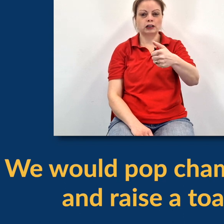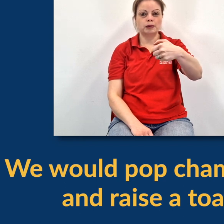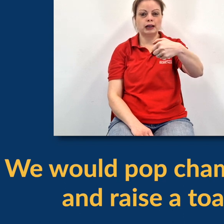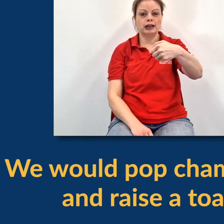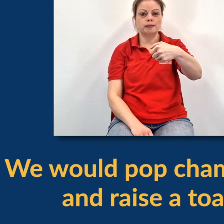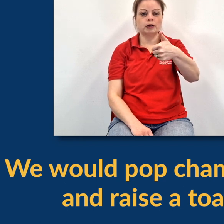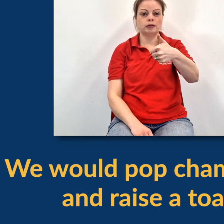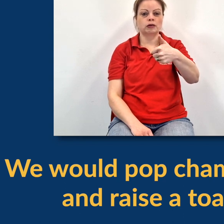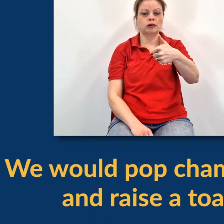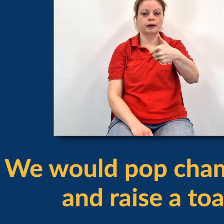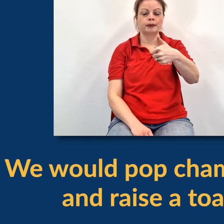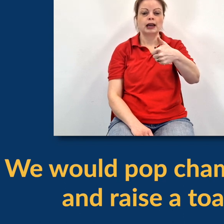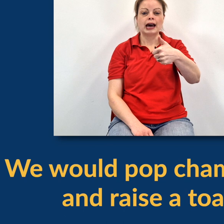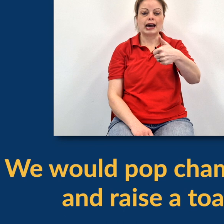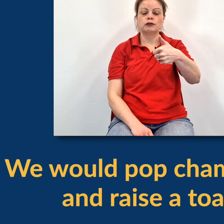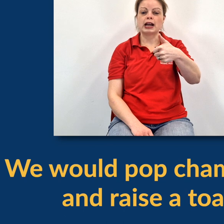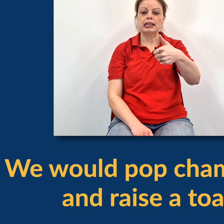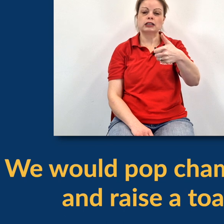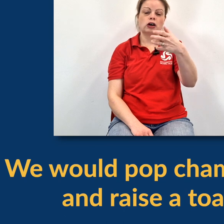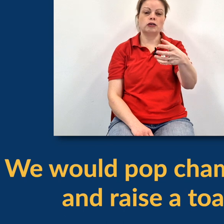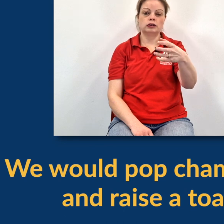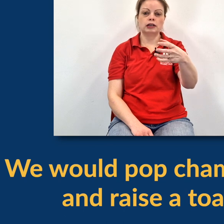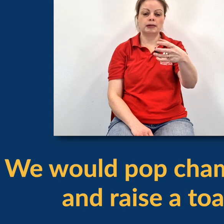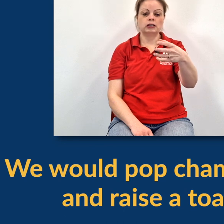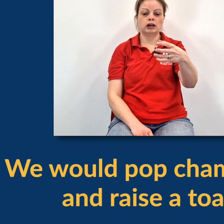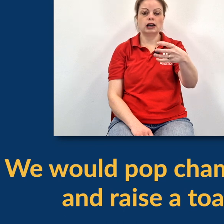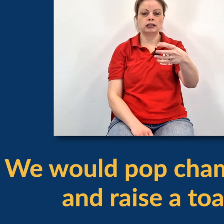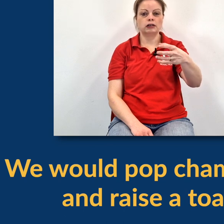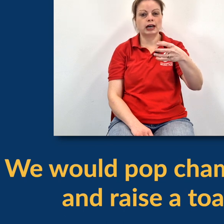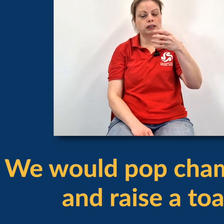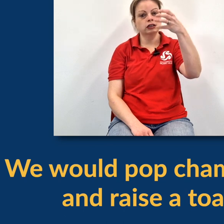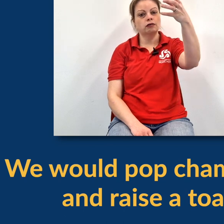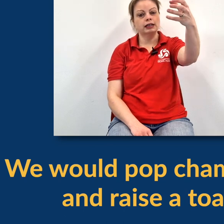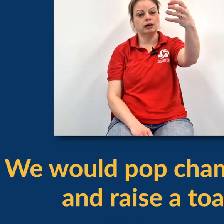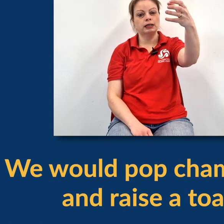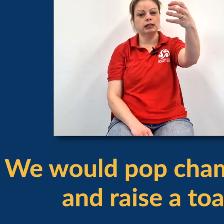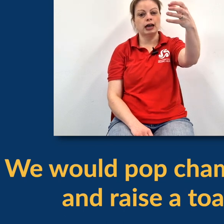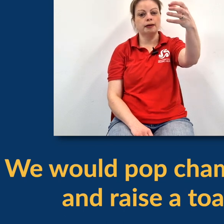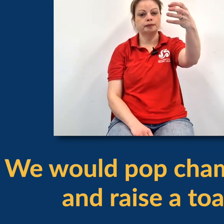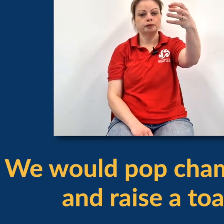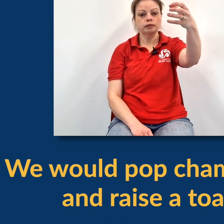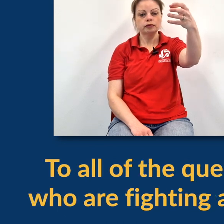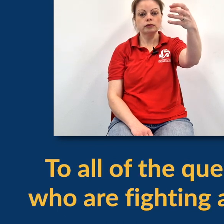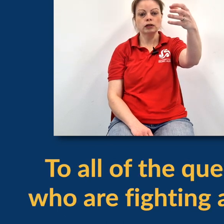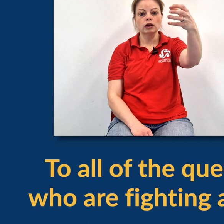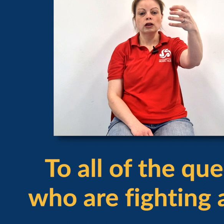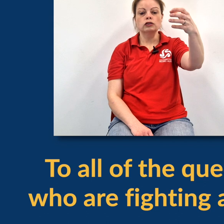So grasping and then pop the cork and raise a toast. Imagine you've got a glass in your hand and you're going to raise it up into the air.